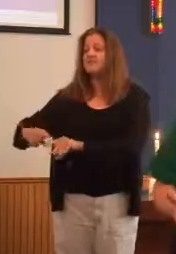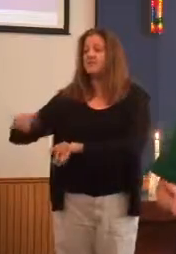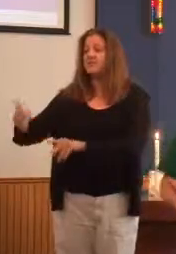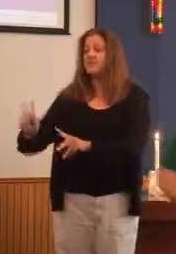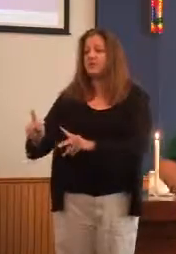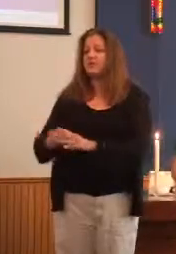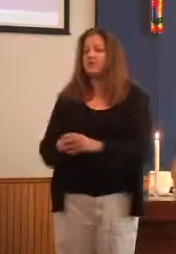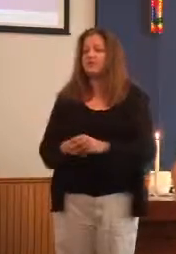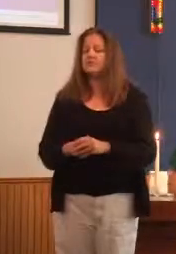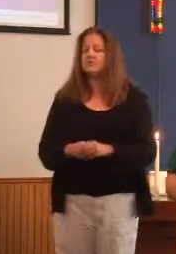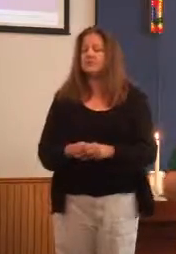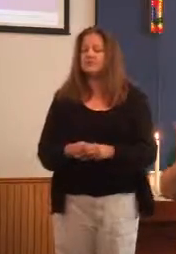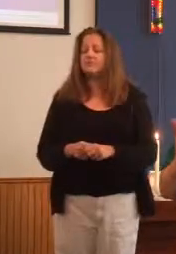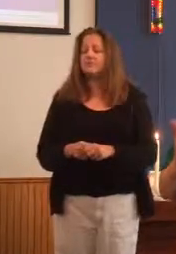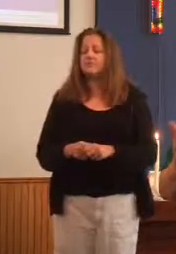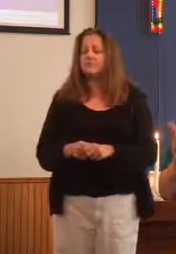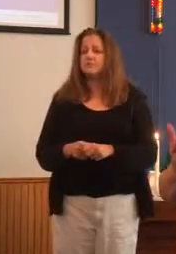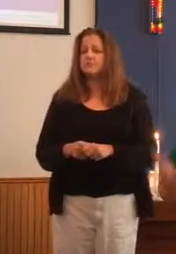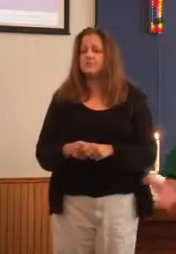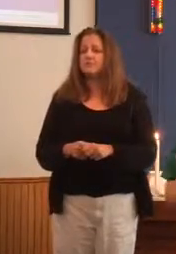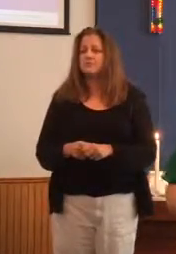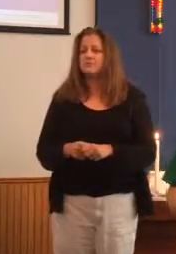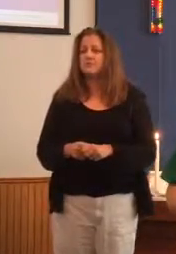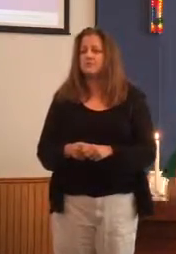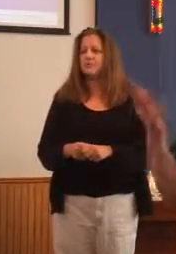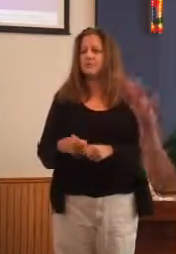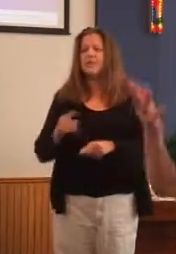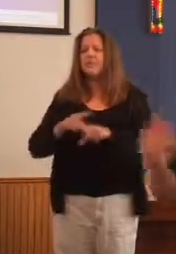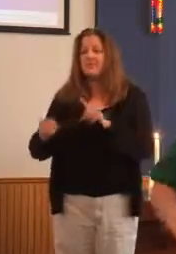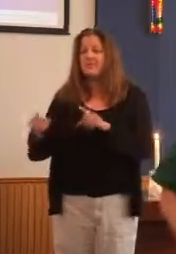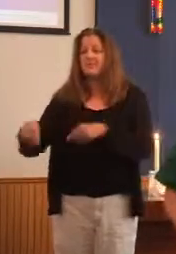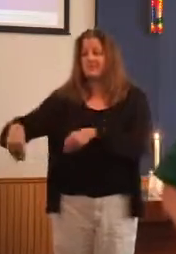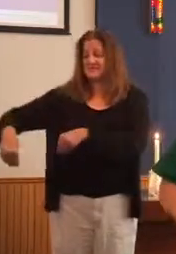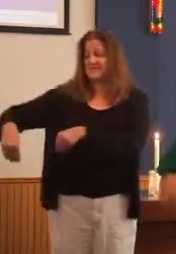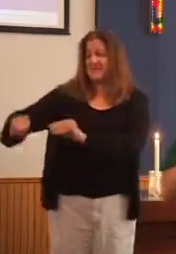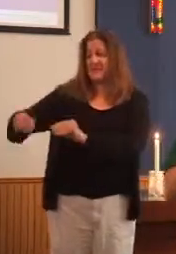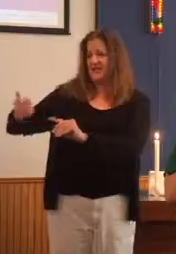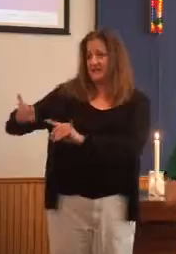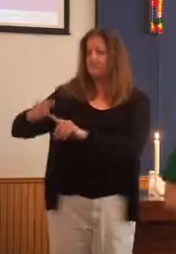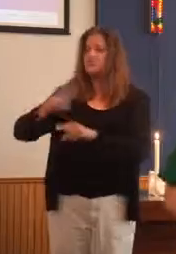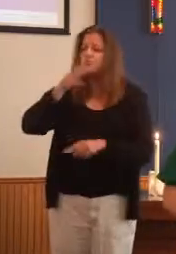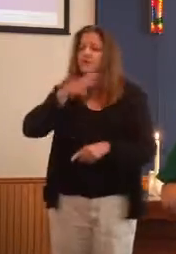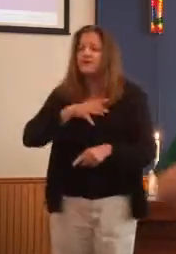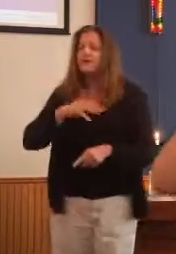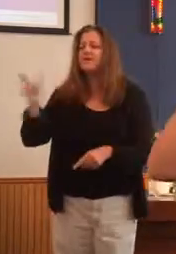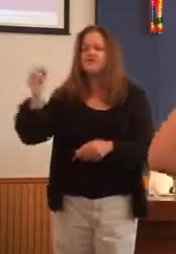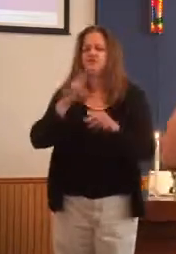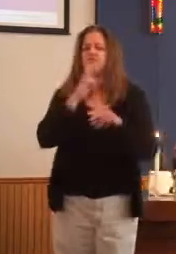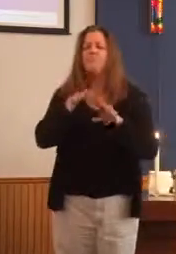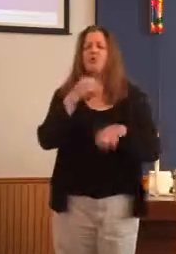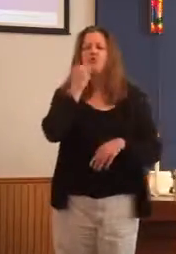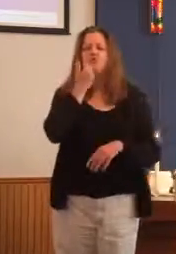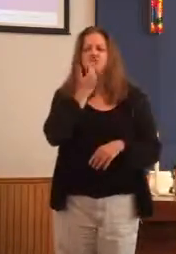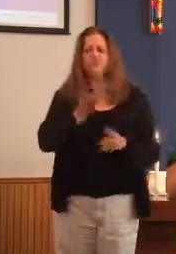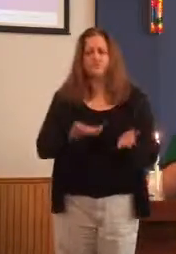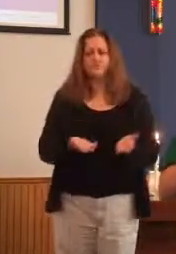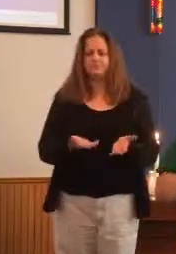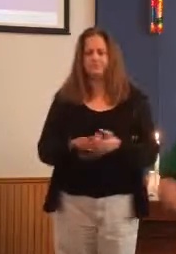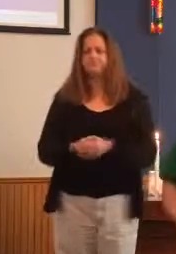And apparently, not to women. So that's interesting. Maybe, maybe this story,